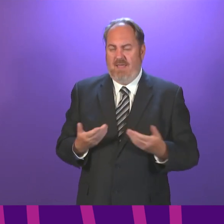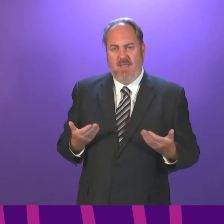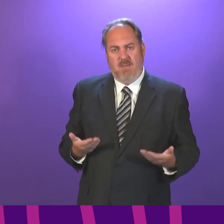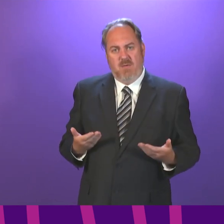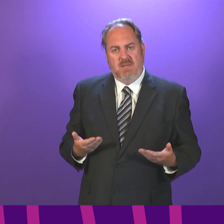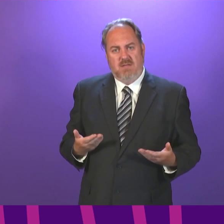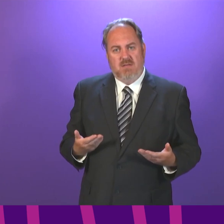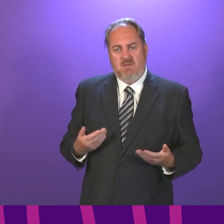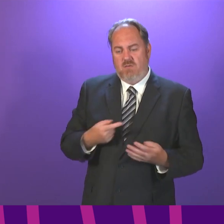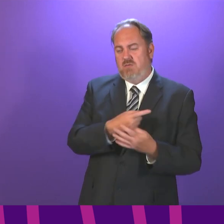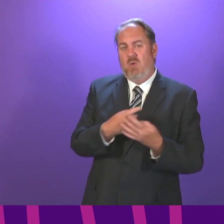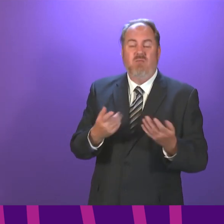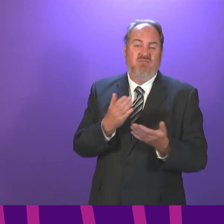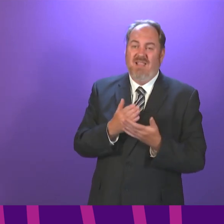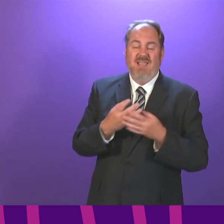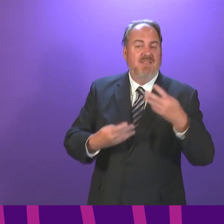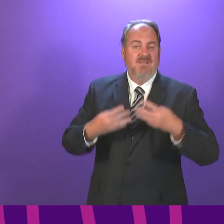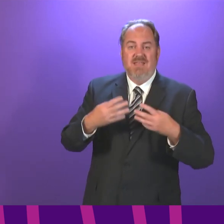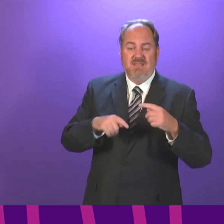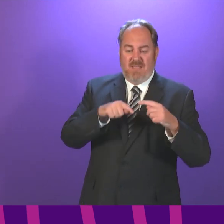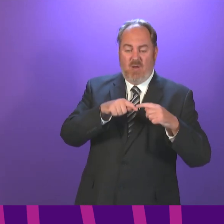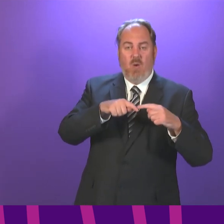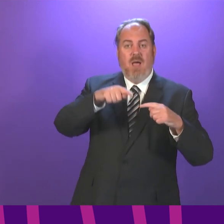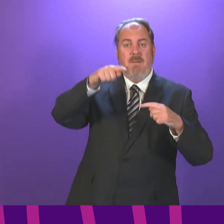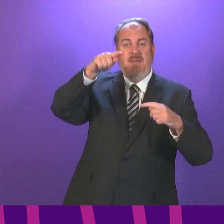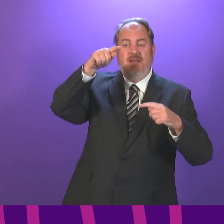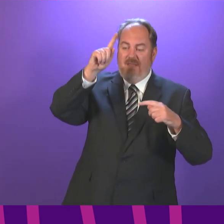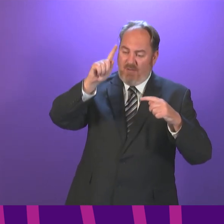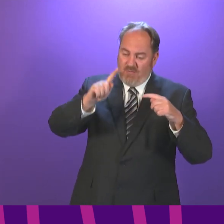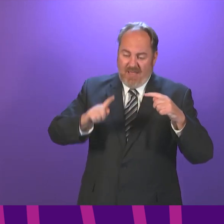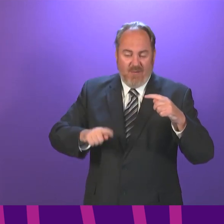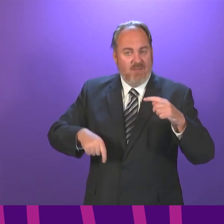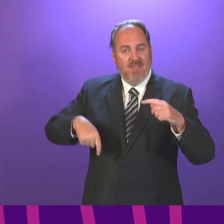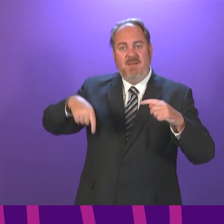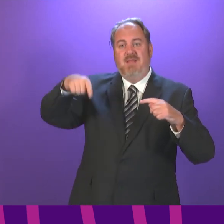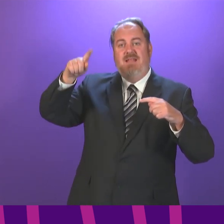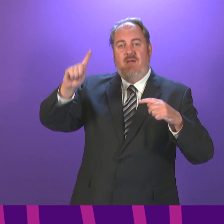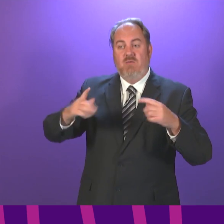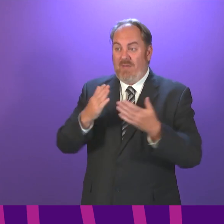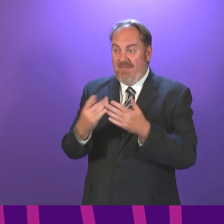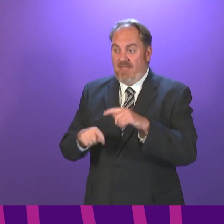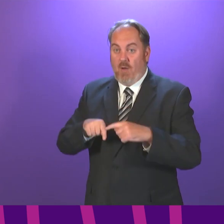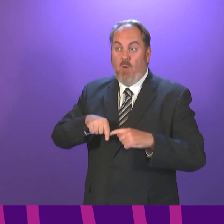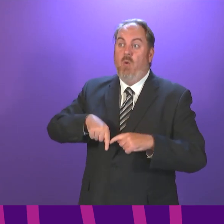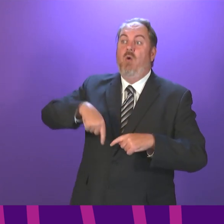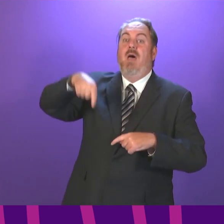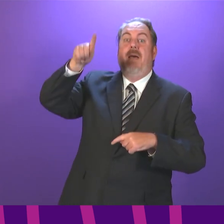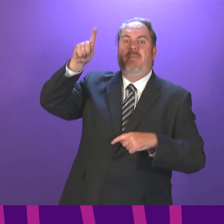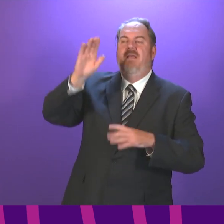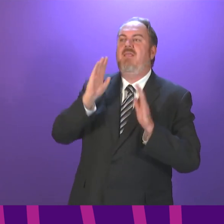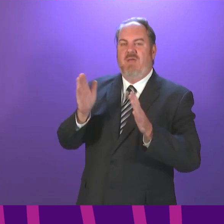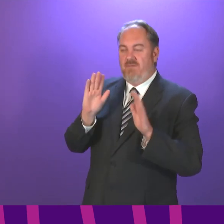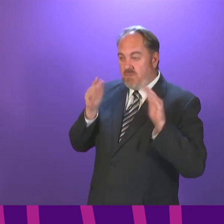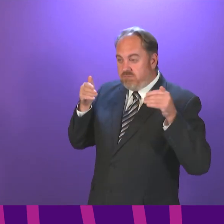These trends come and go and it is what you do to try to stop cases surging. But, when they do surge, to get them under control that